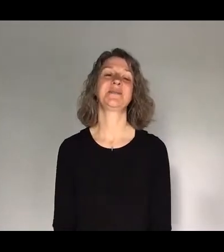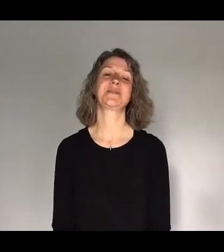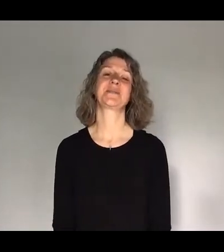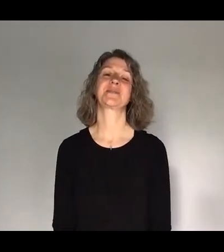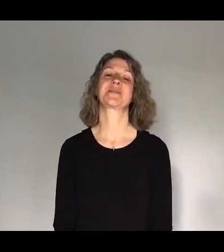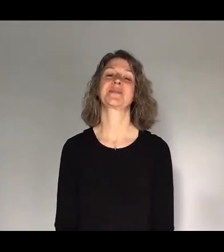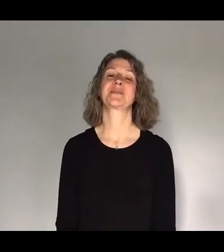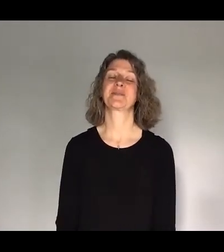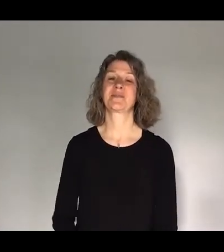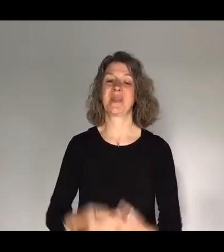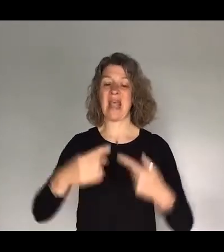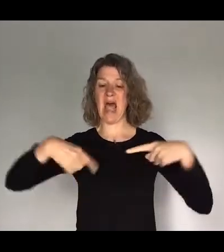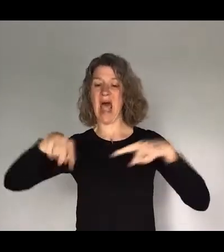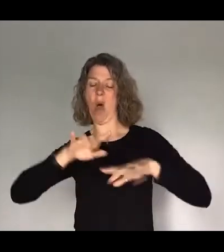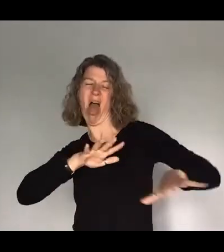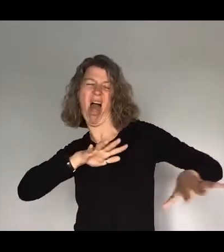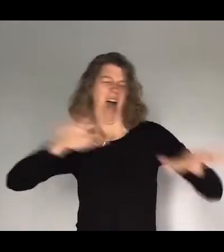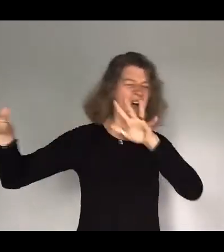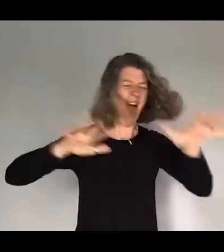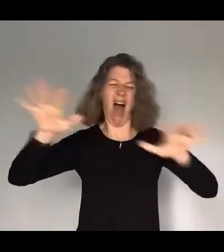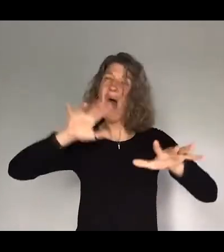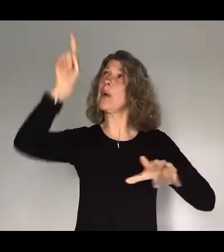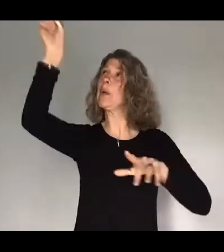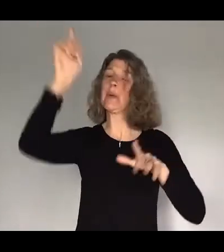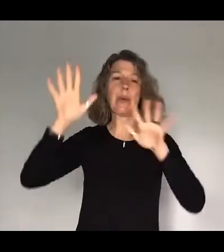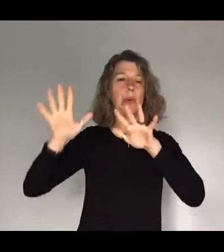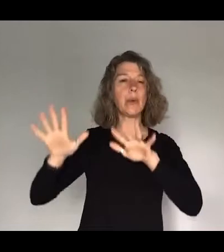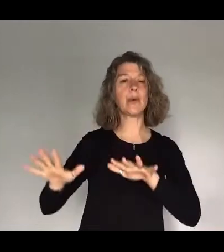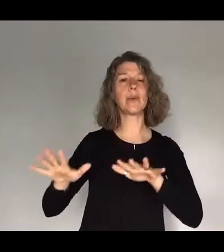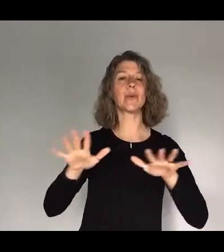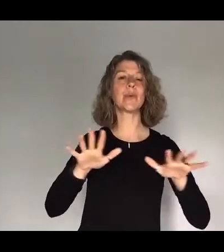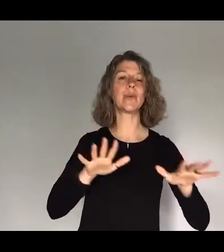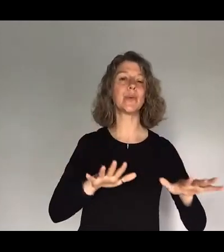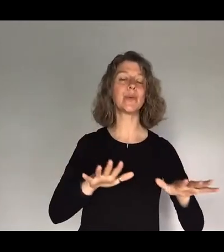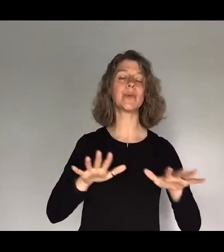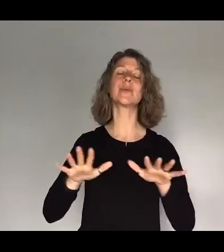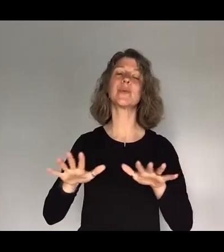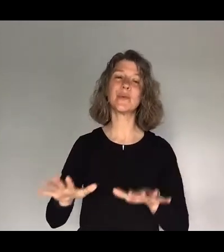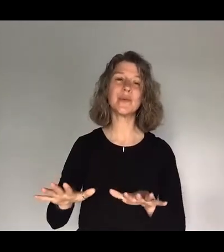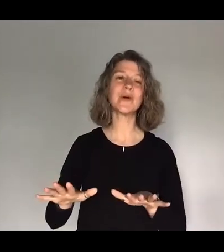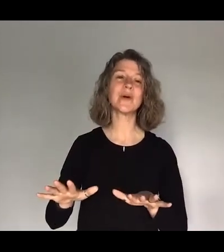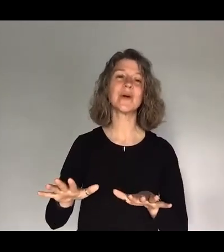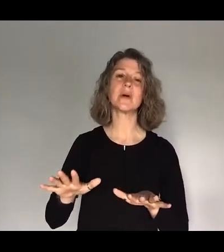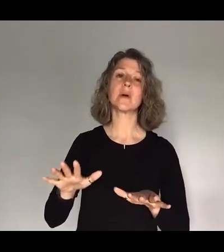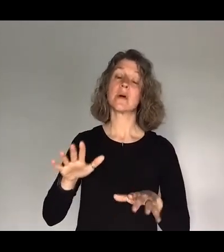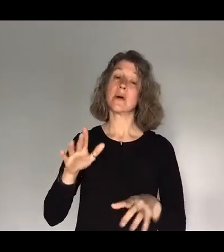Who brings our chaos back into order? Who makes the open